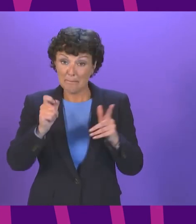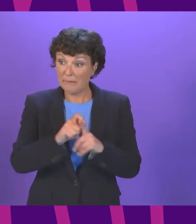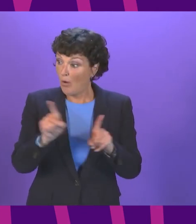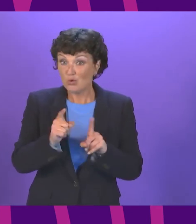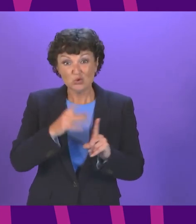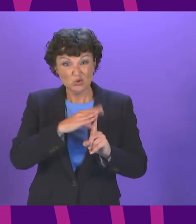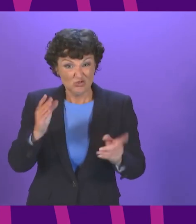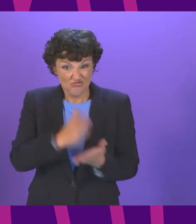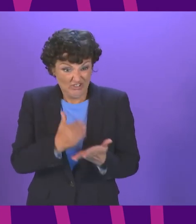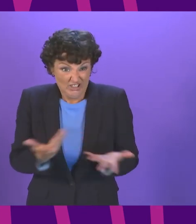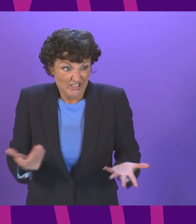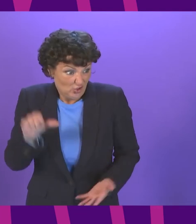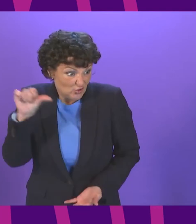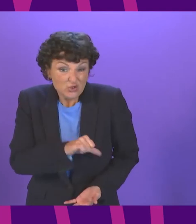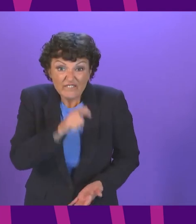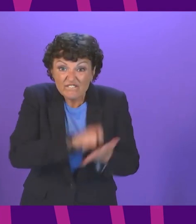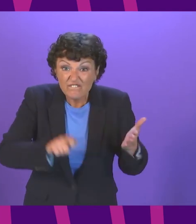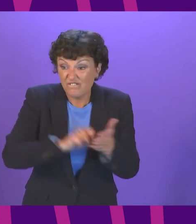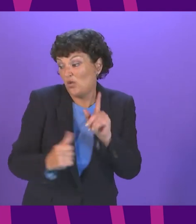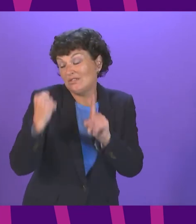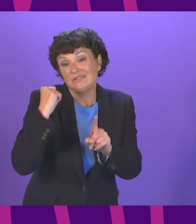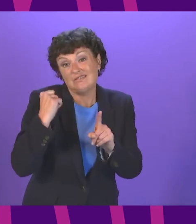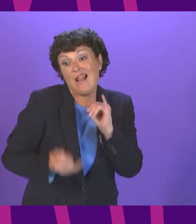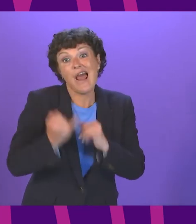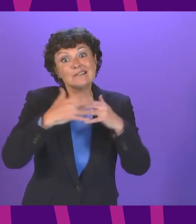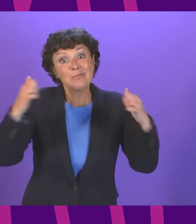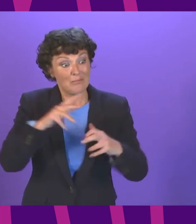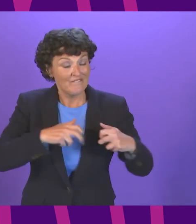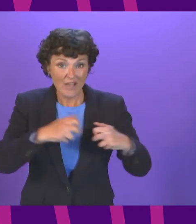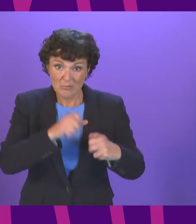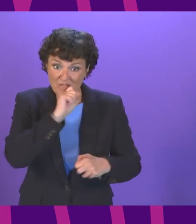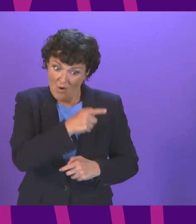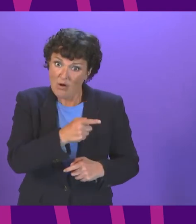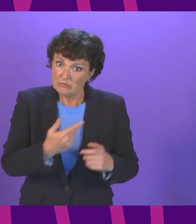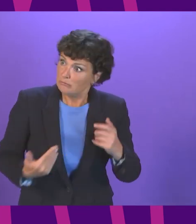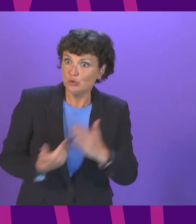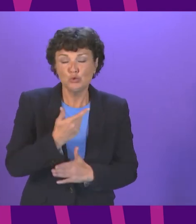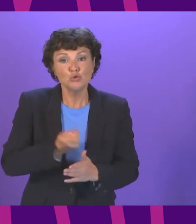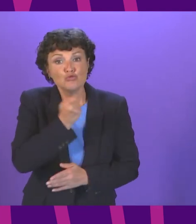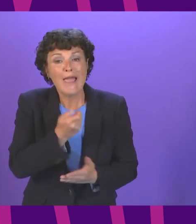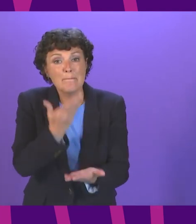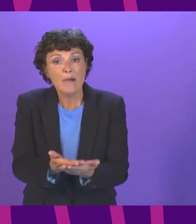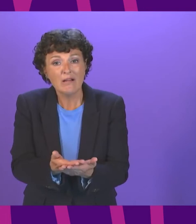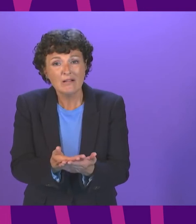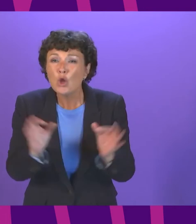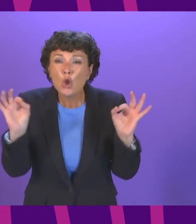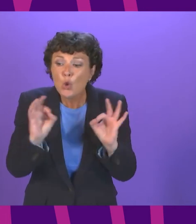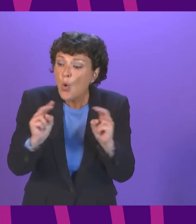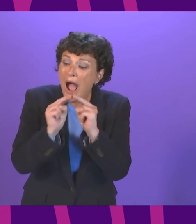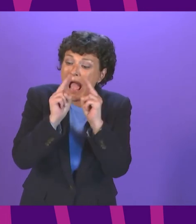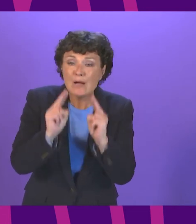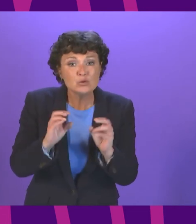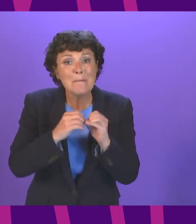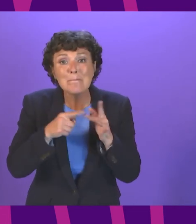fair rent bill in February in the previous parliamentary session no housing bill means the homelessness prevention